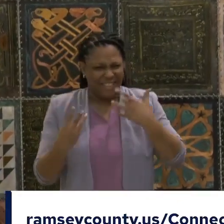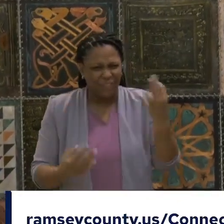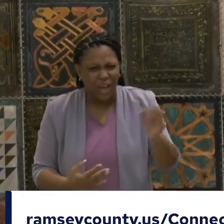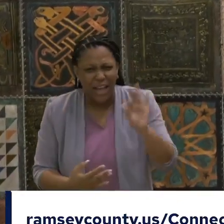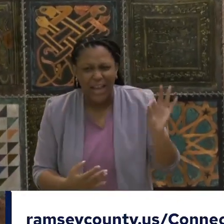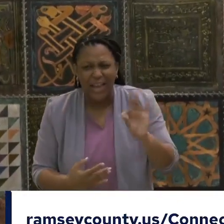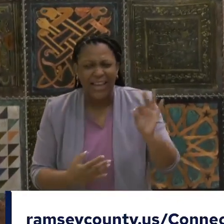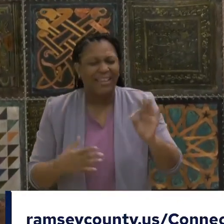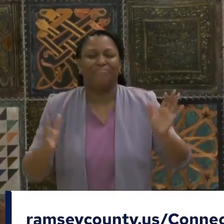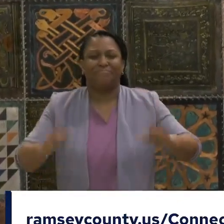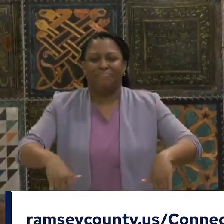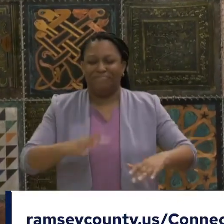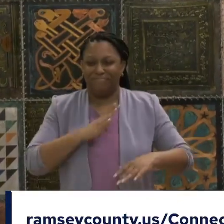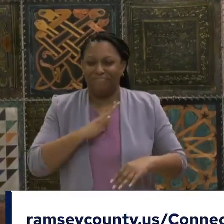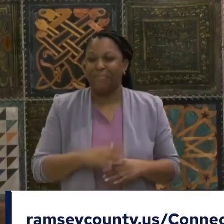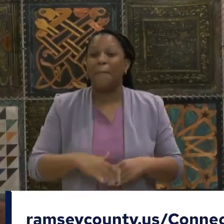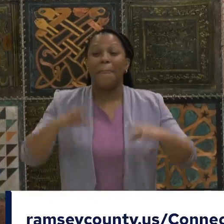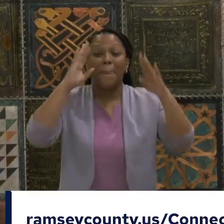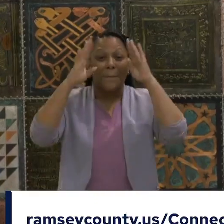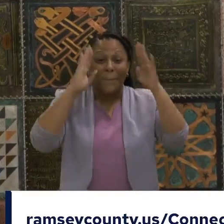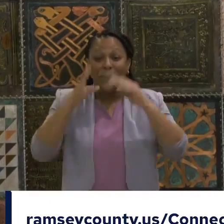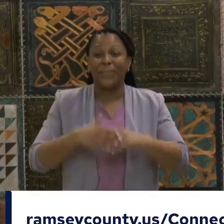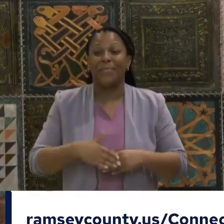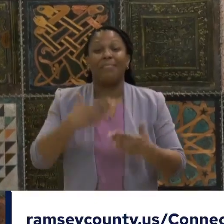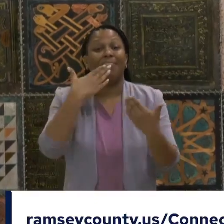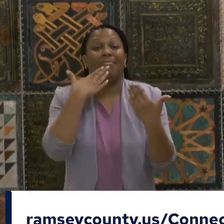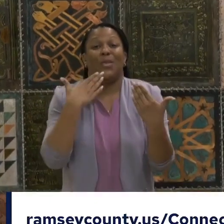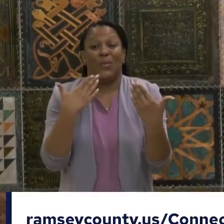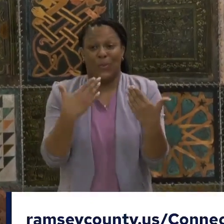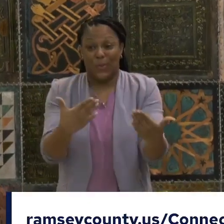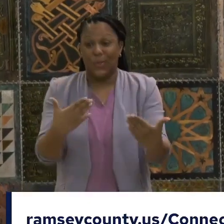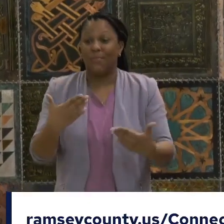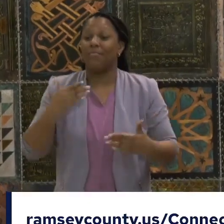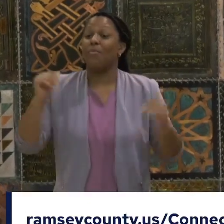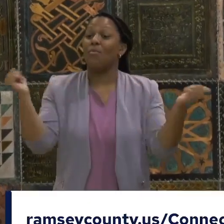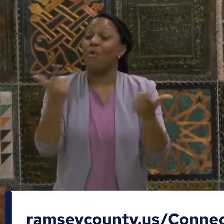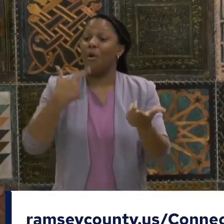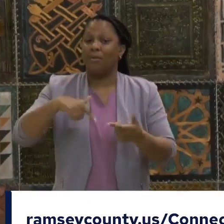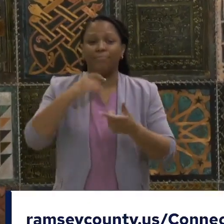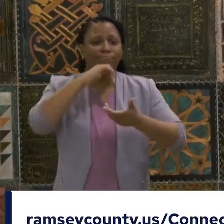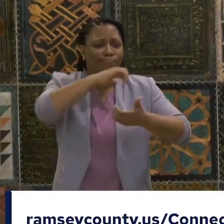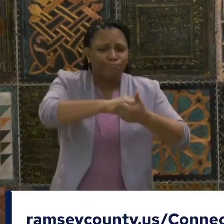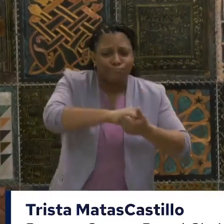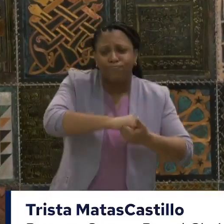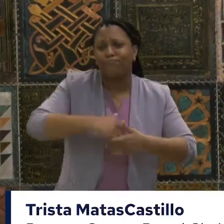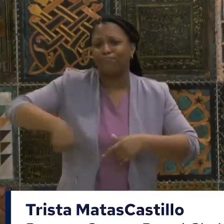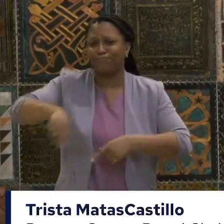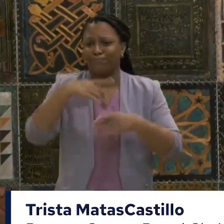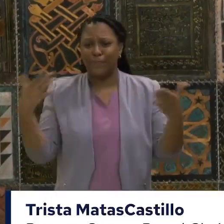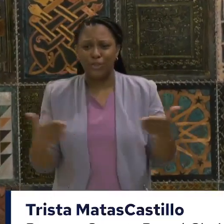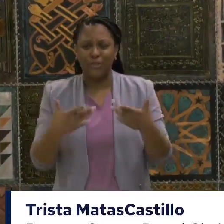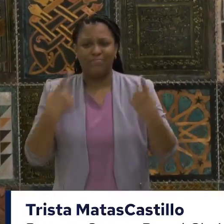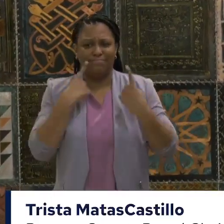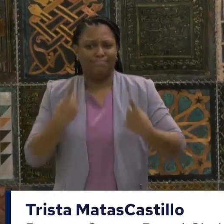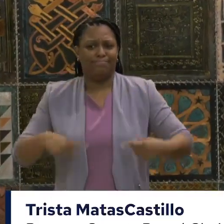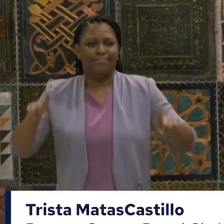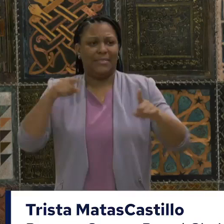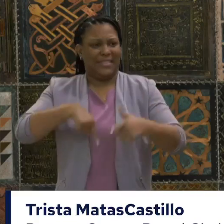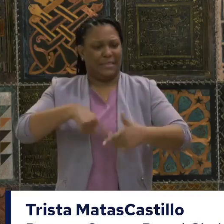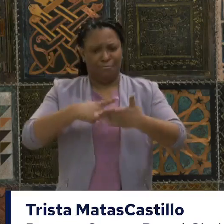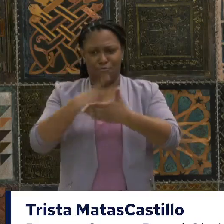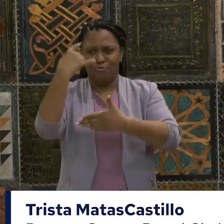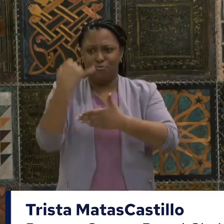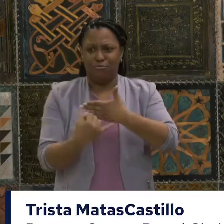you all so much for being here and for all the partners who have assembled to make this project possible. It's really exciting. The